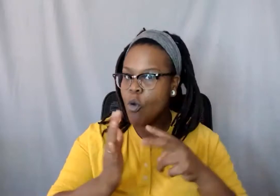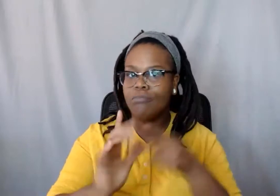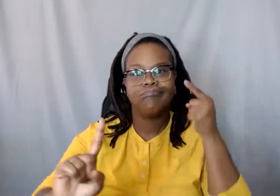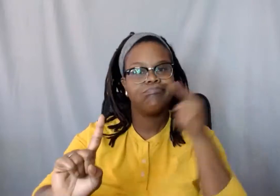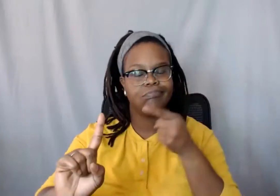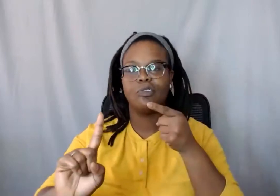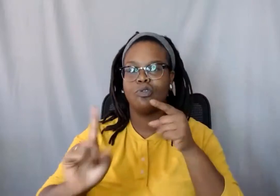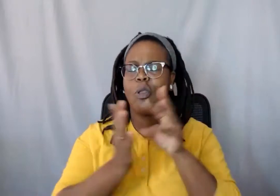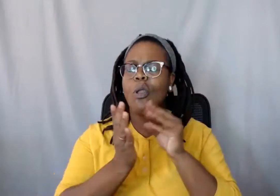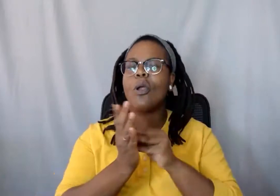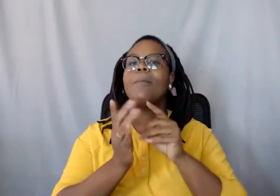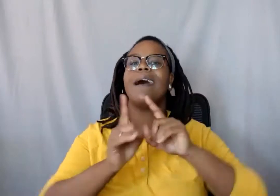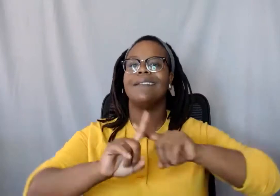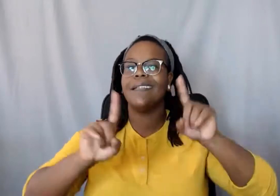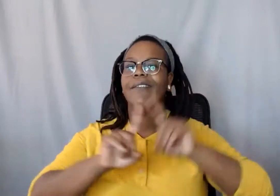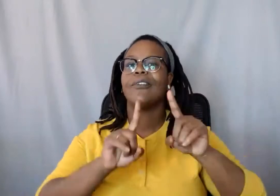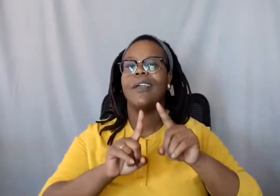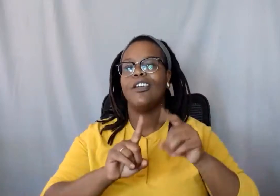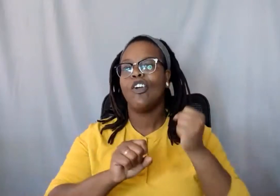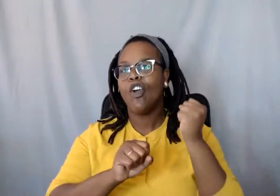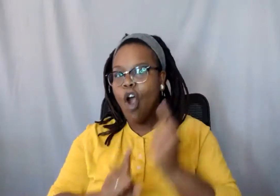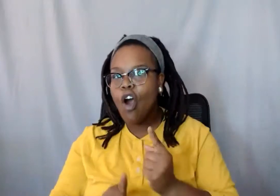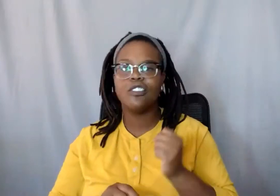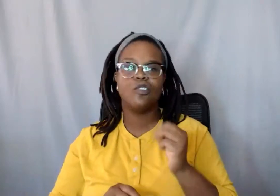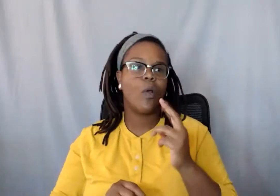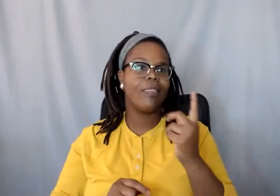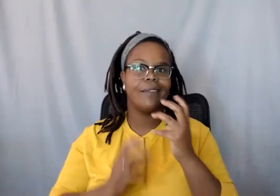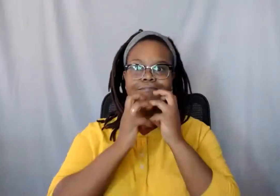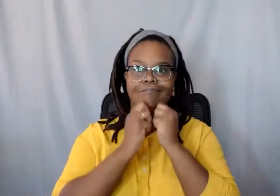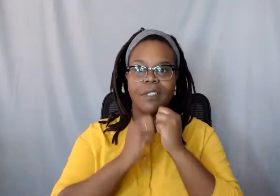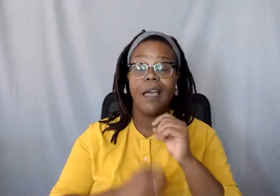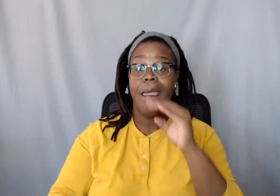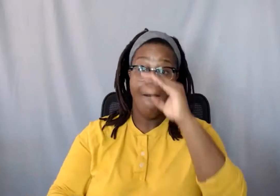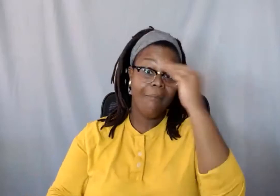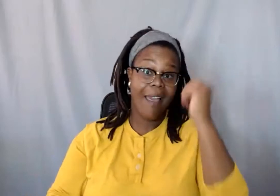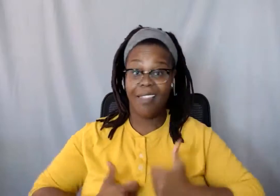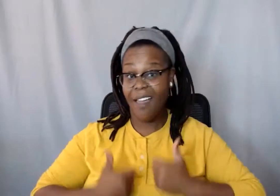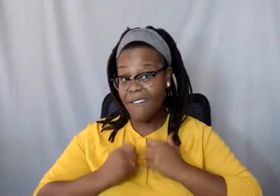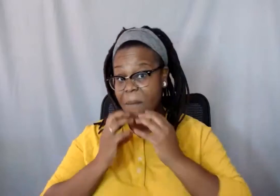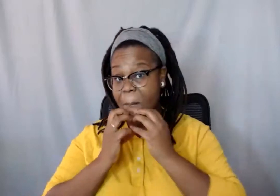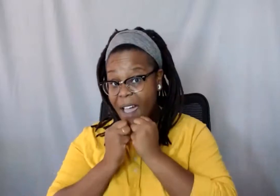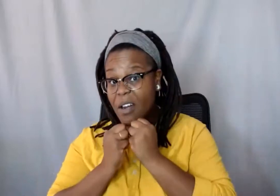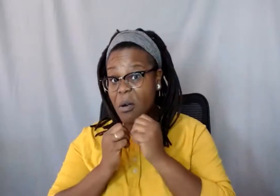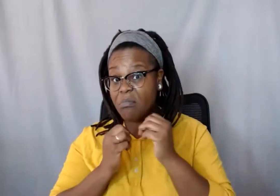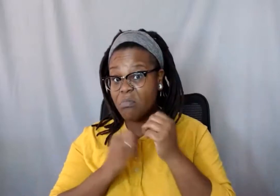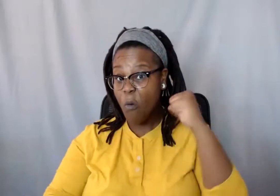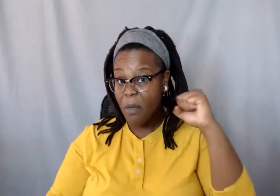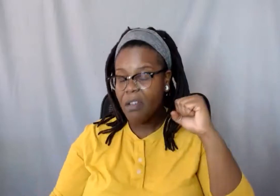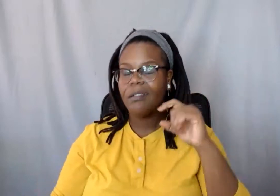causes that are important to them. For example, the Black Lives Matter movement, what's happening with the indigenous